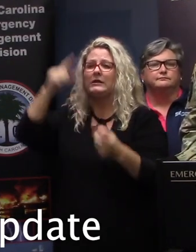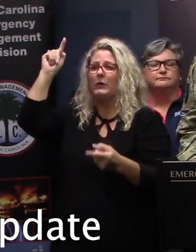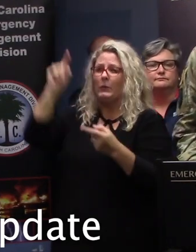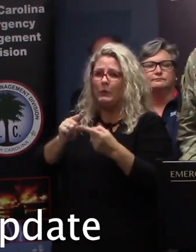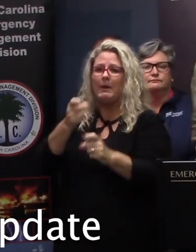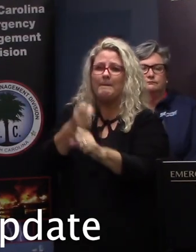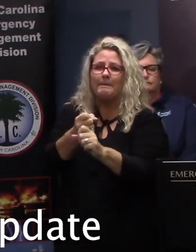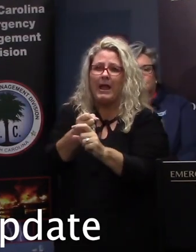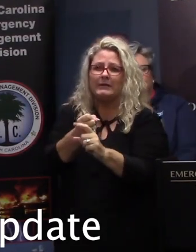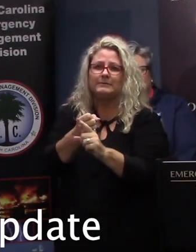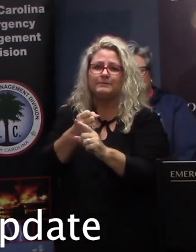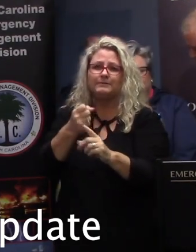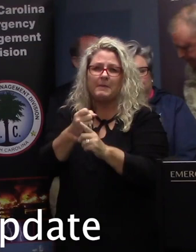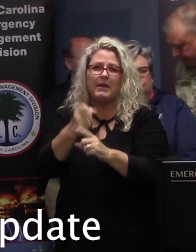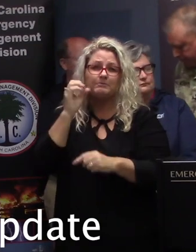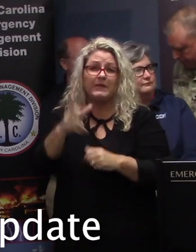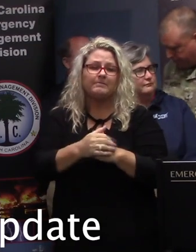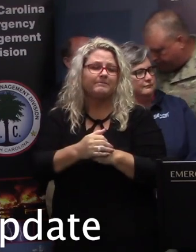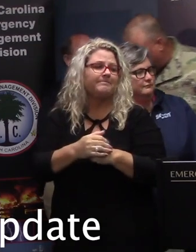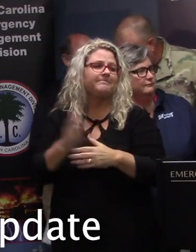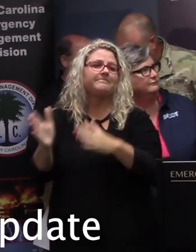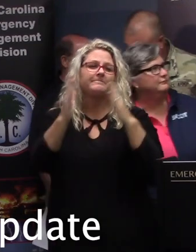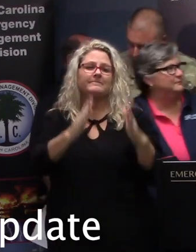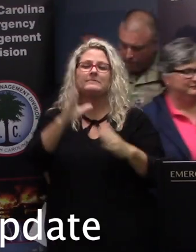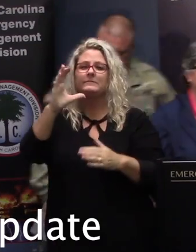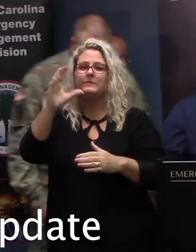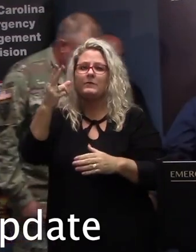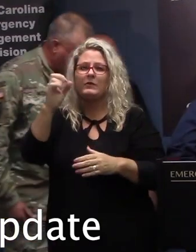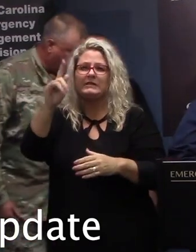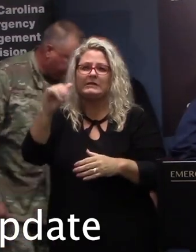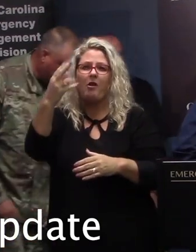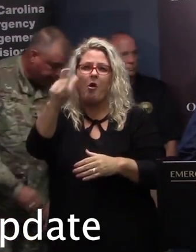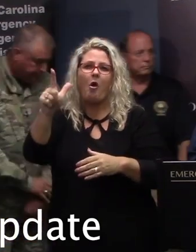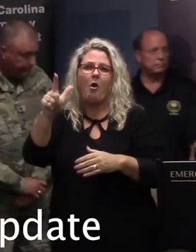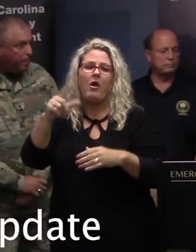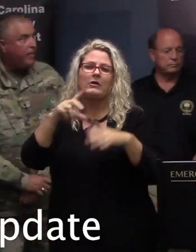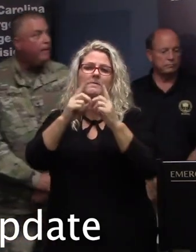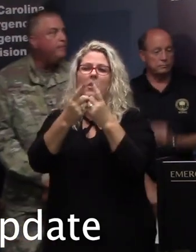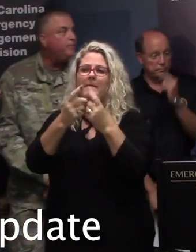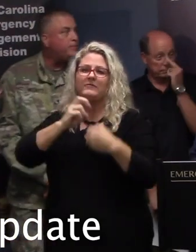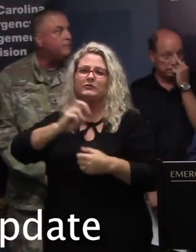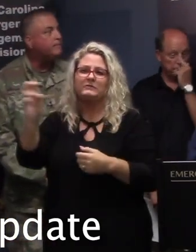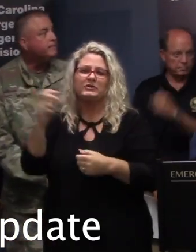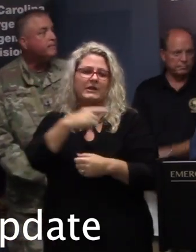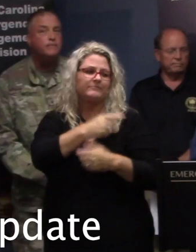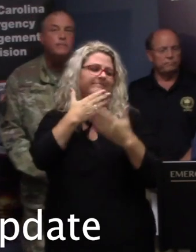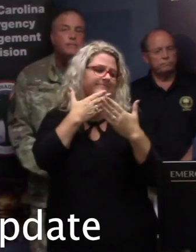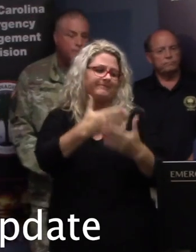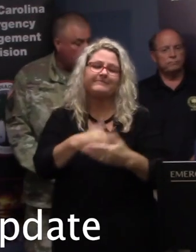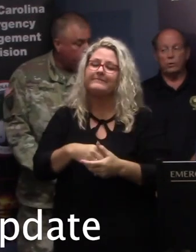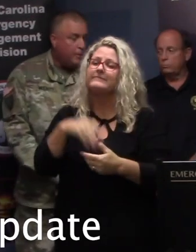thank you. Thank you, General Secretary. Thank Christy Holt, Department of Transportation. Thank you, Governor. D.O.T.